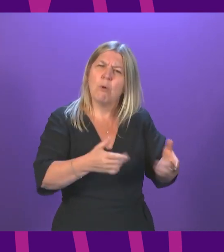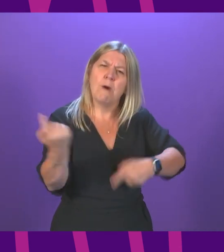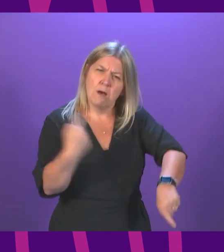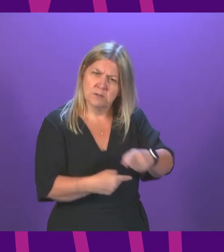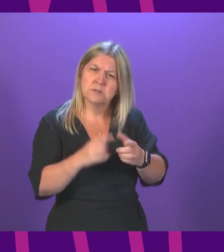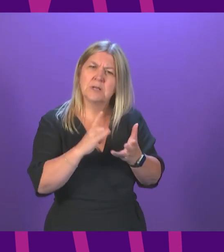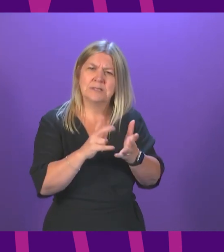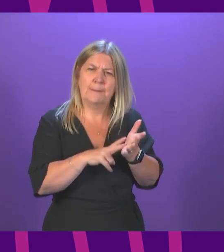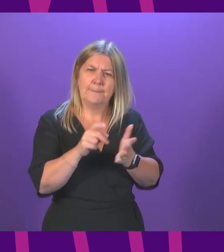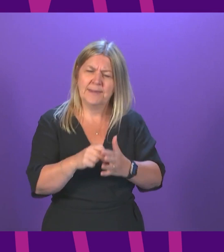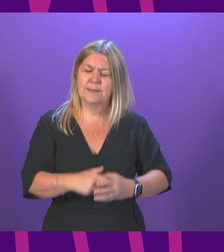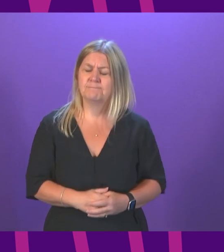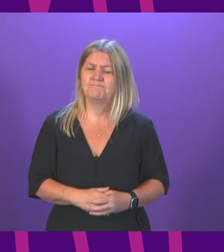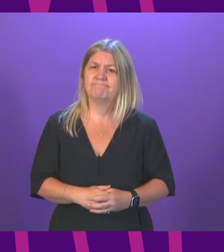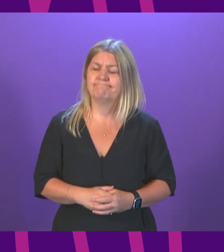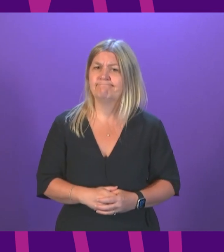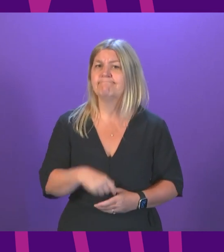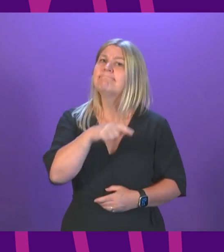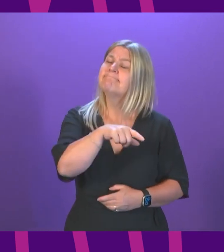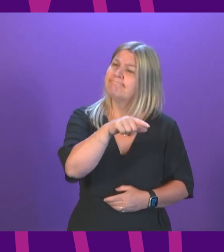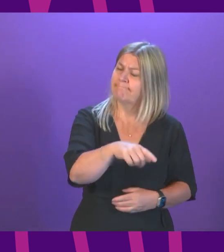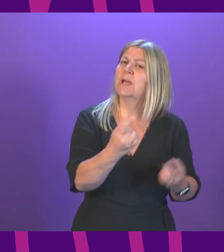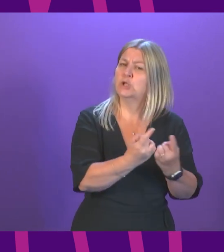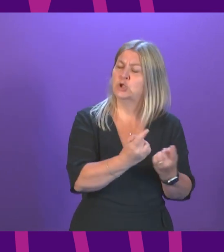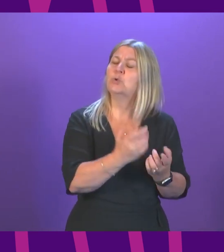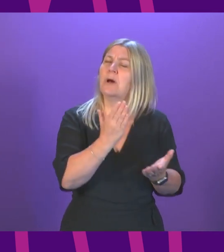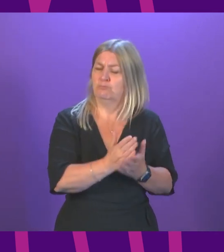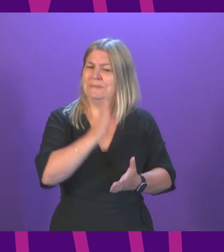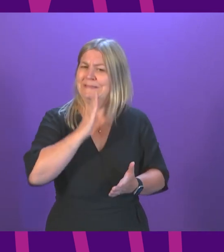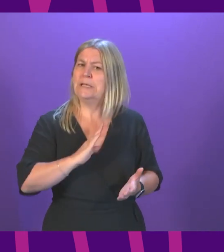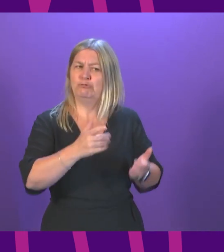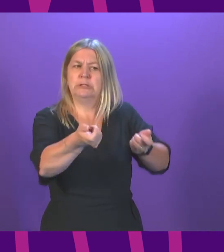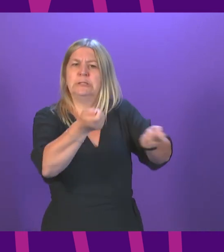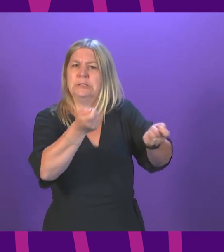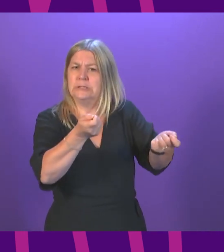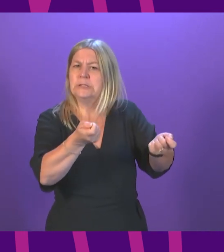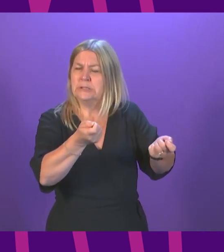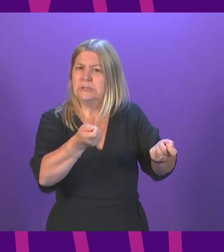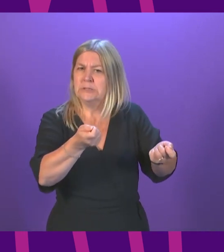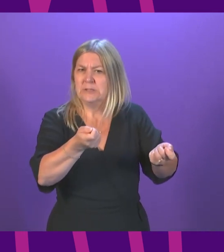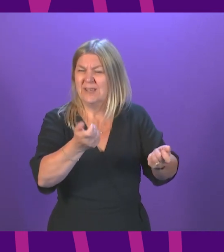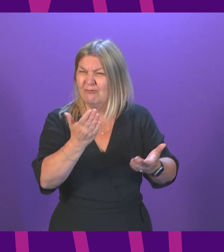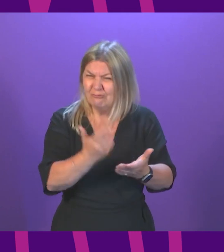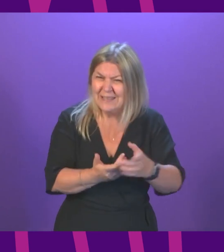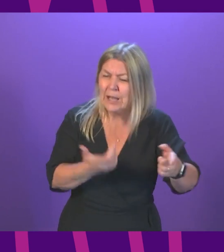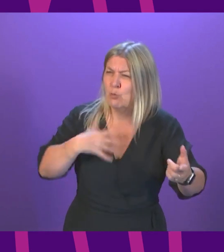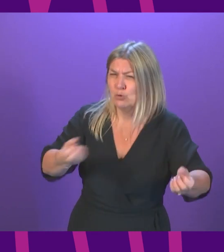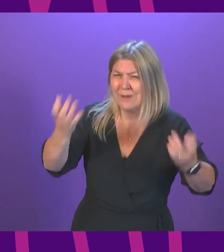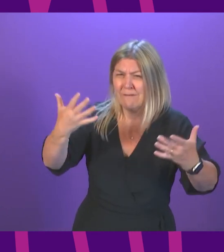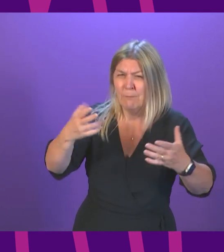These matters have to be treated with the utmost seriousness. Nobody, for whatever reason, should feel that they have no choice but to leave politics or to